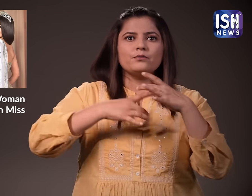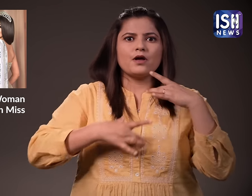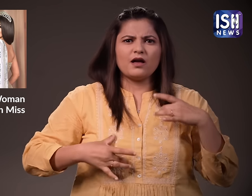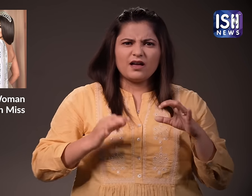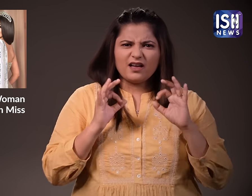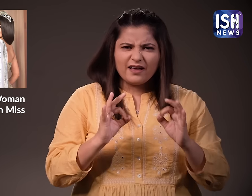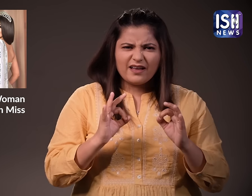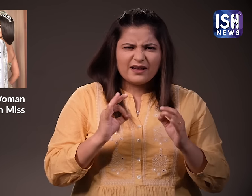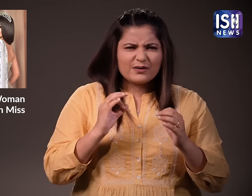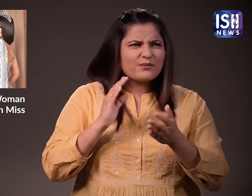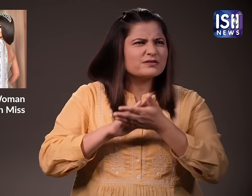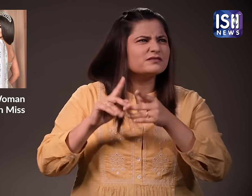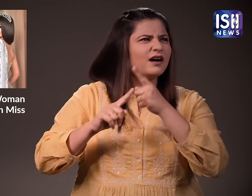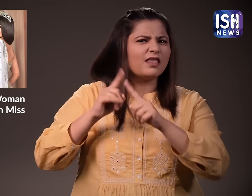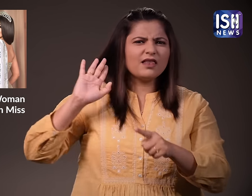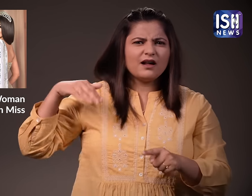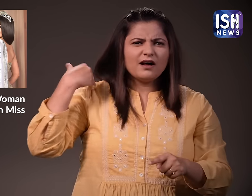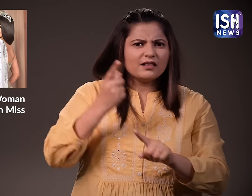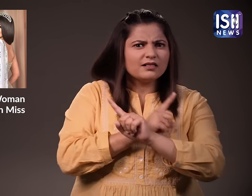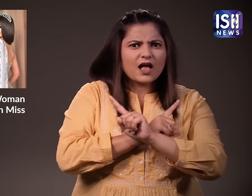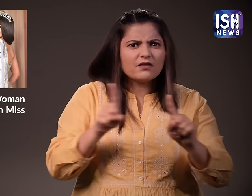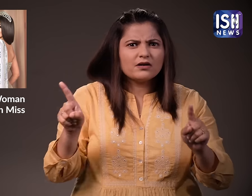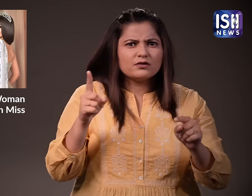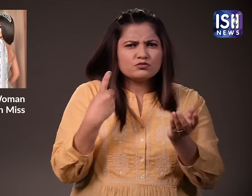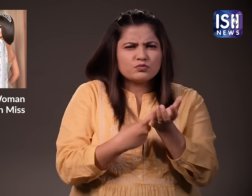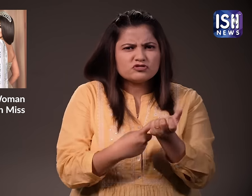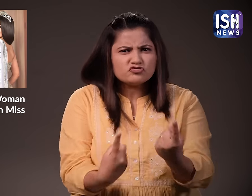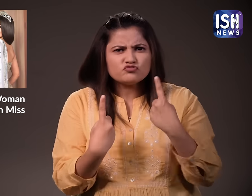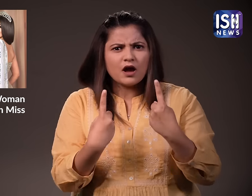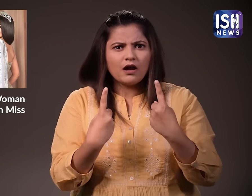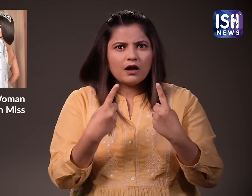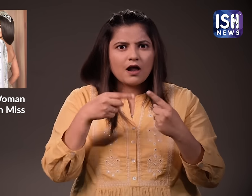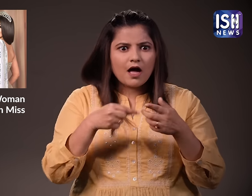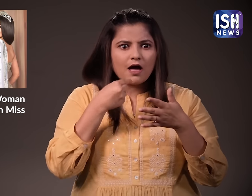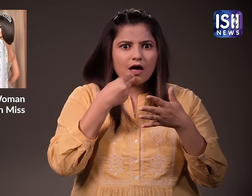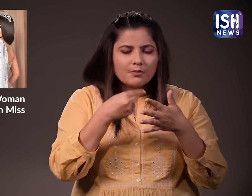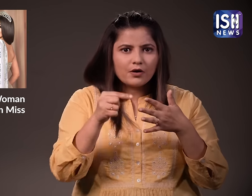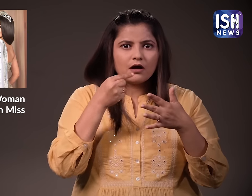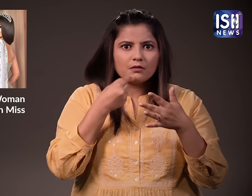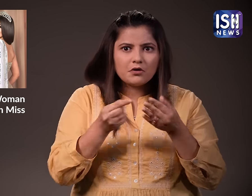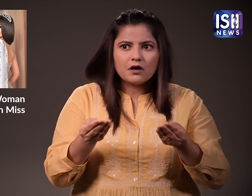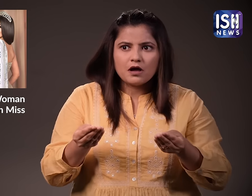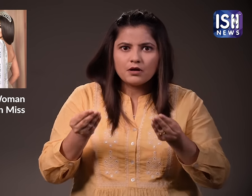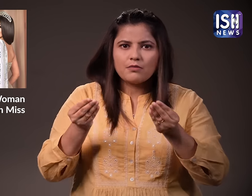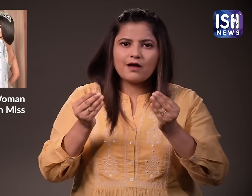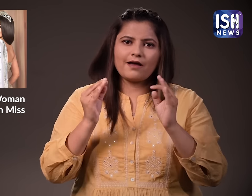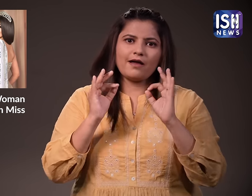candidature. They never did this before because of strict rules. Now the rules have been relaxed.